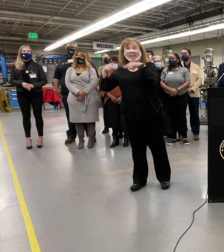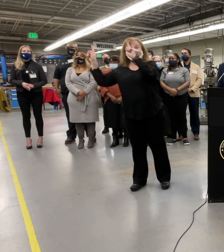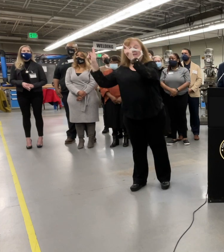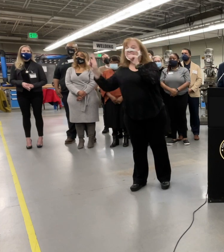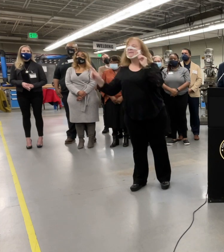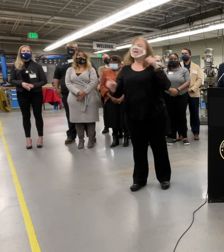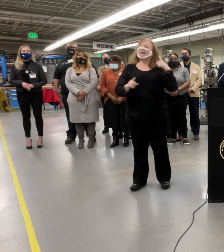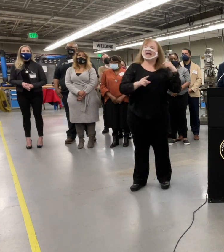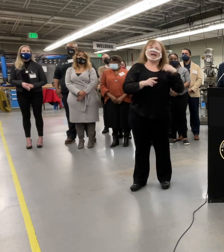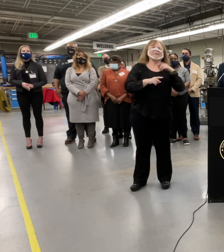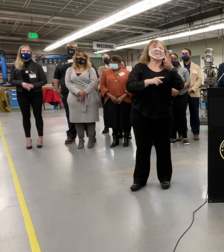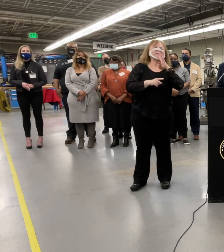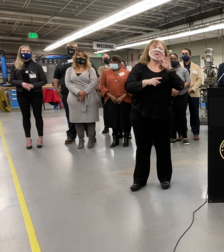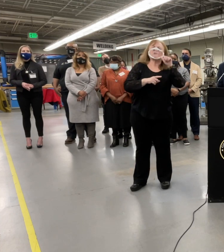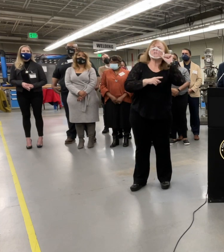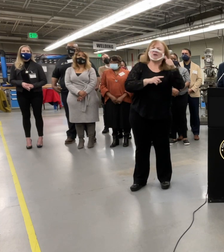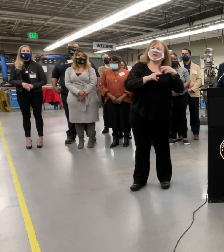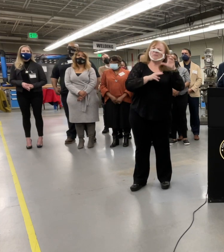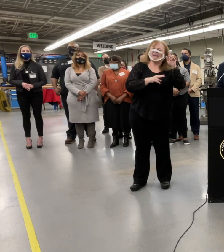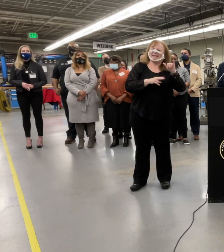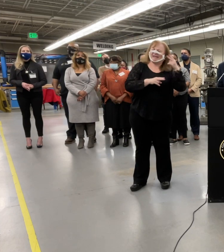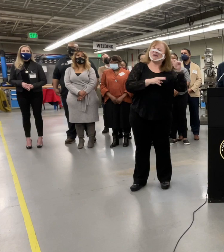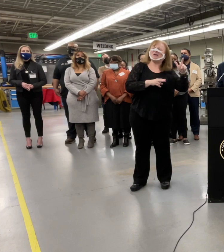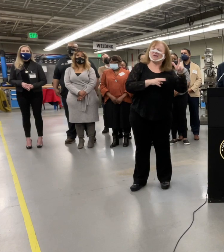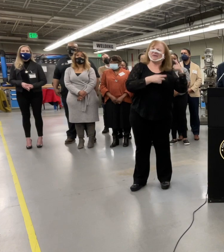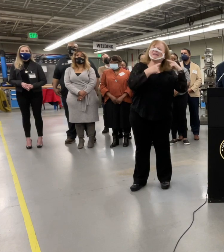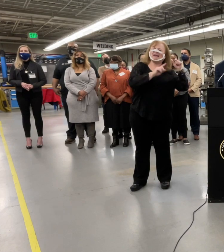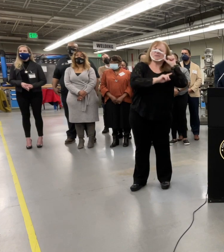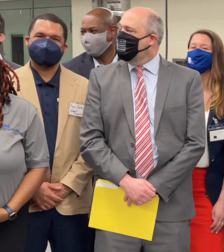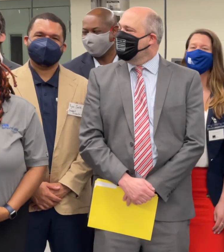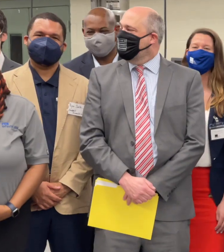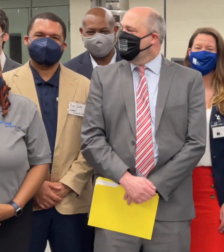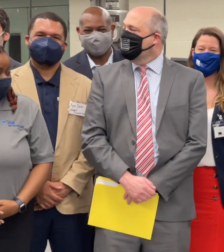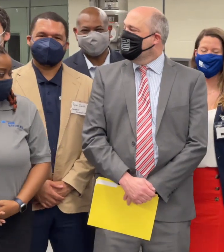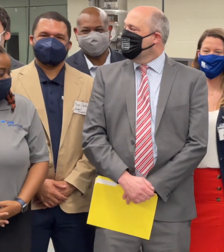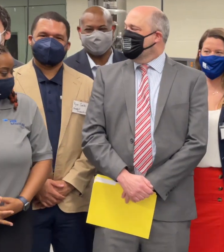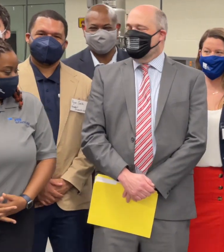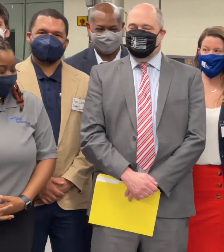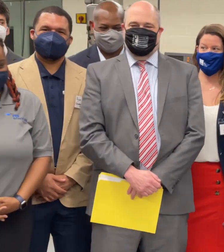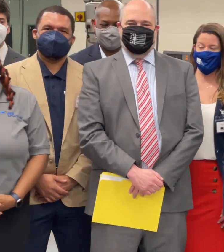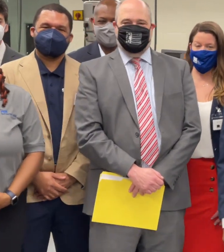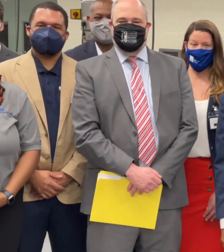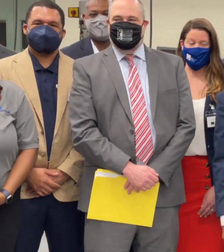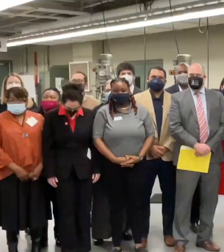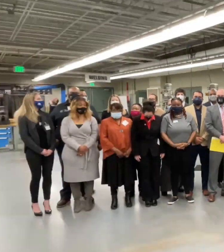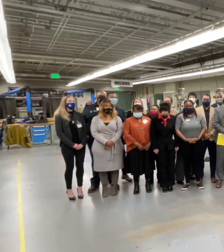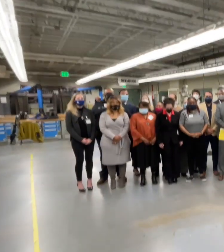tomorrow? You'll hear from me tomorrow about City Hall reopening. Okay. Thank you. Yeah.